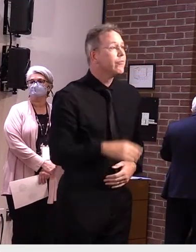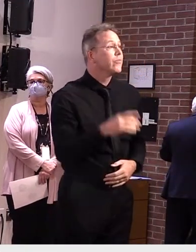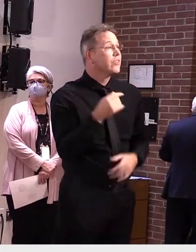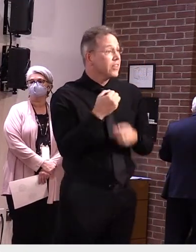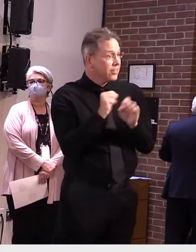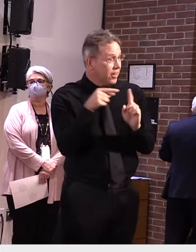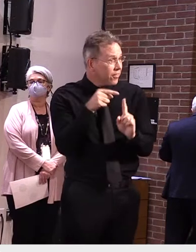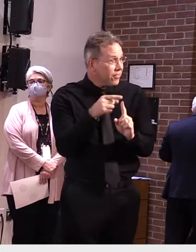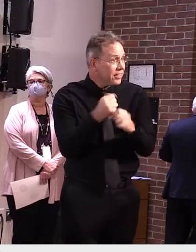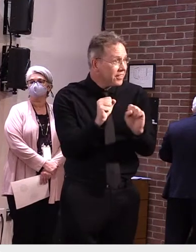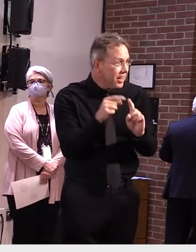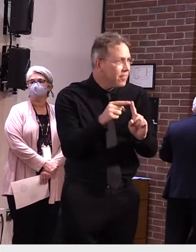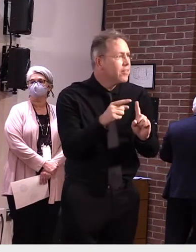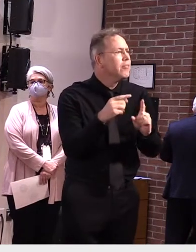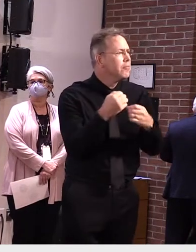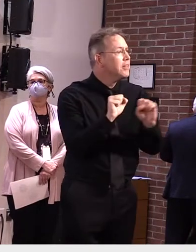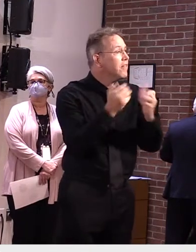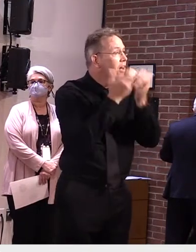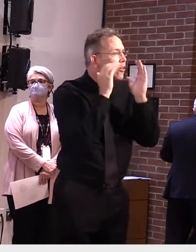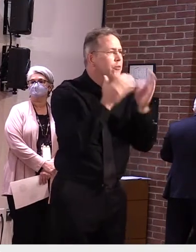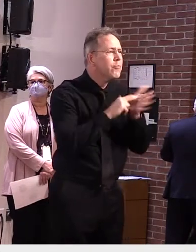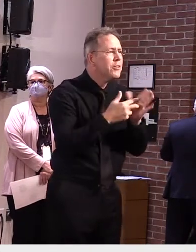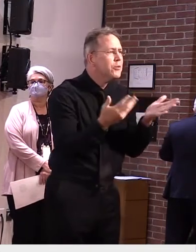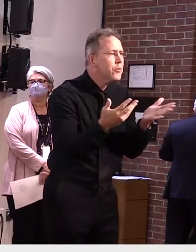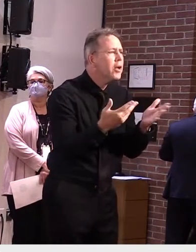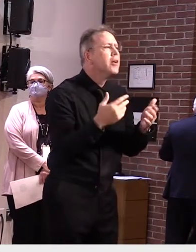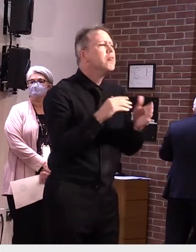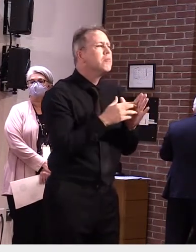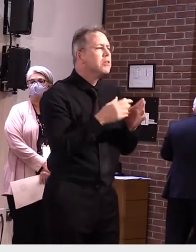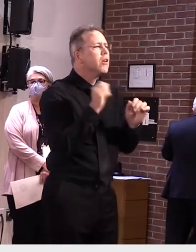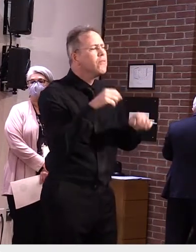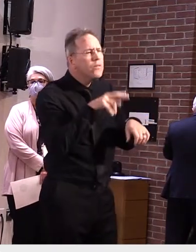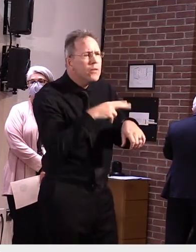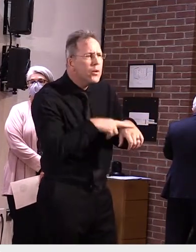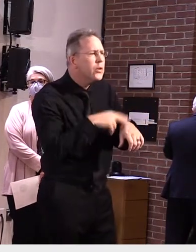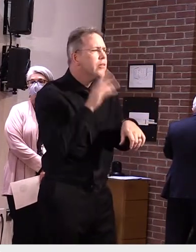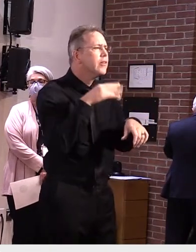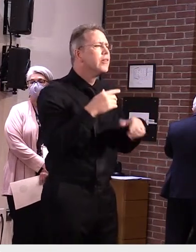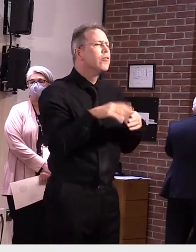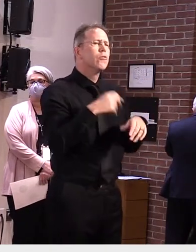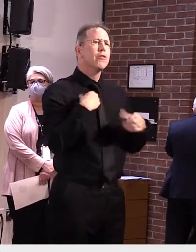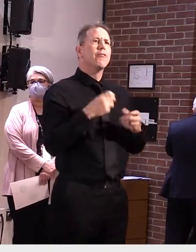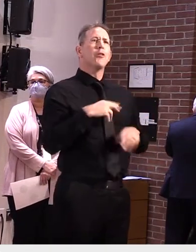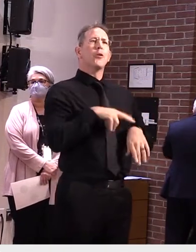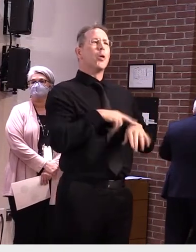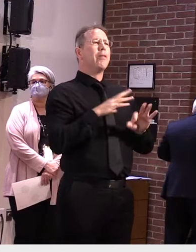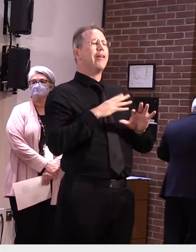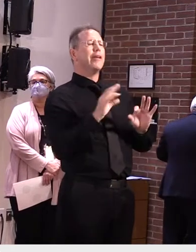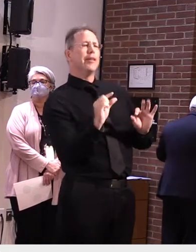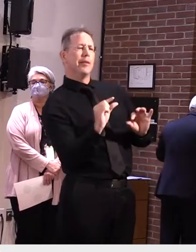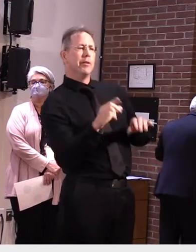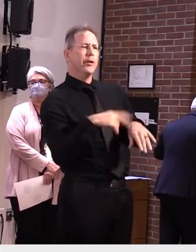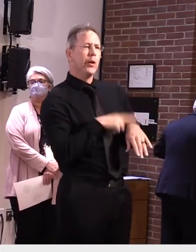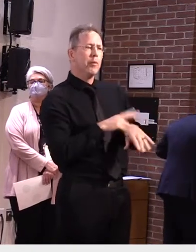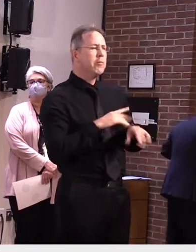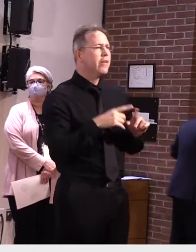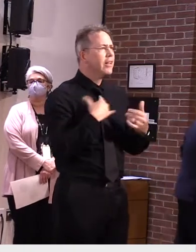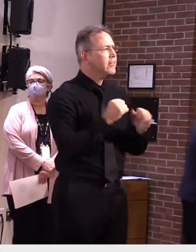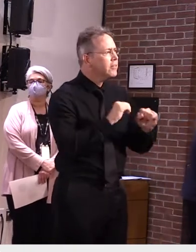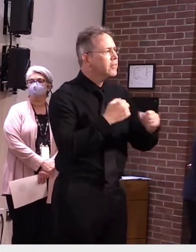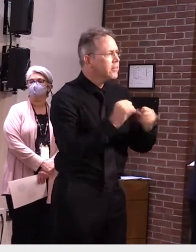can have some sense of normalcy as long as we recognize it's not going to be exactly like last year